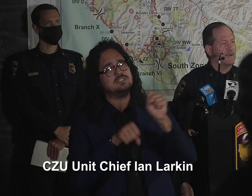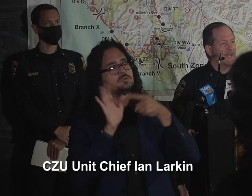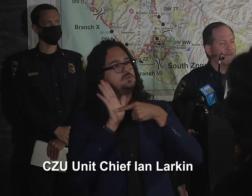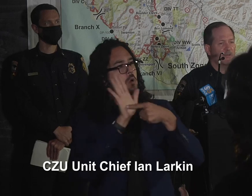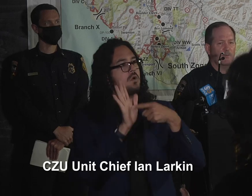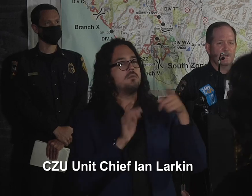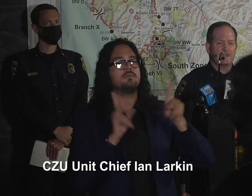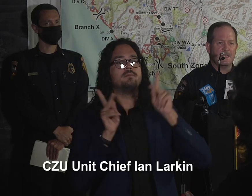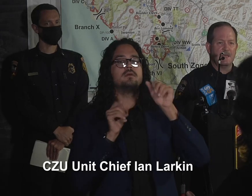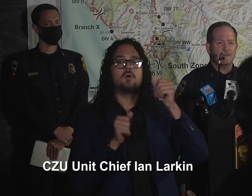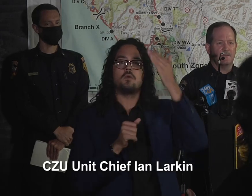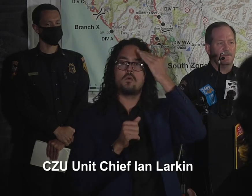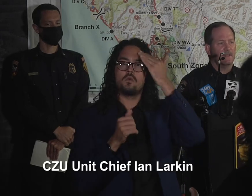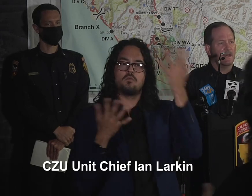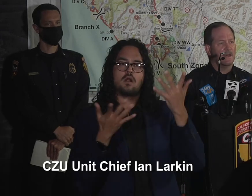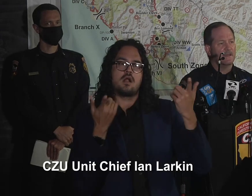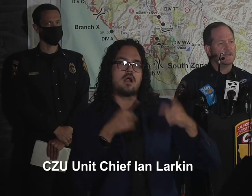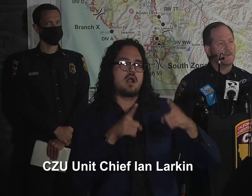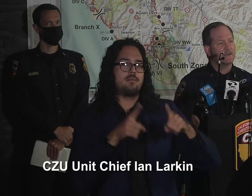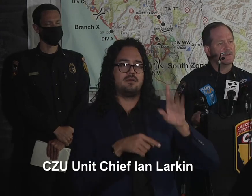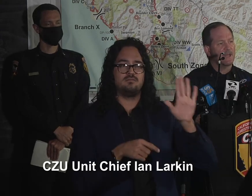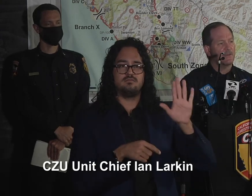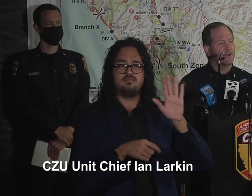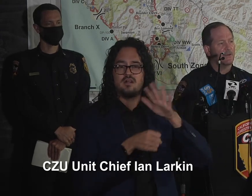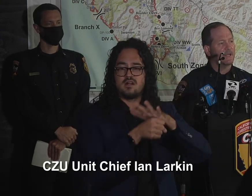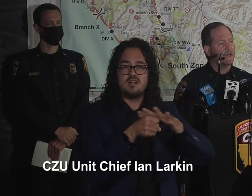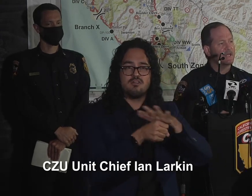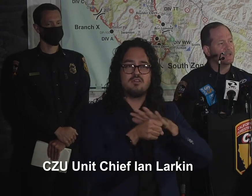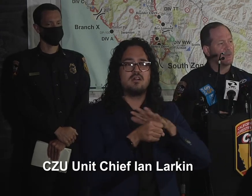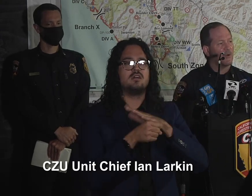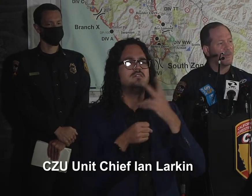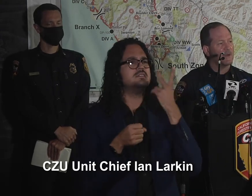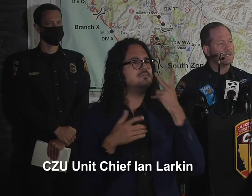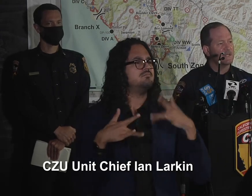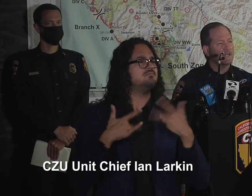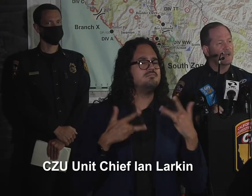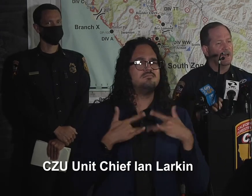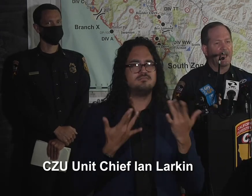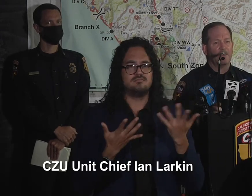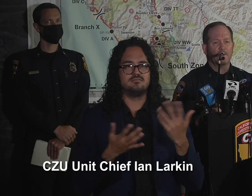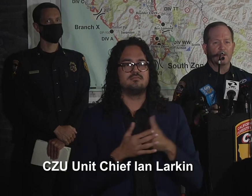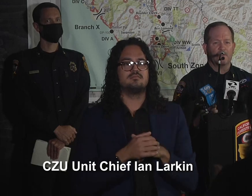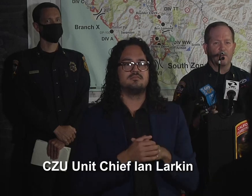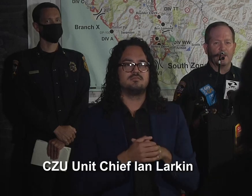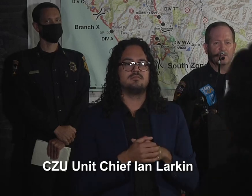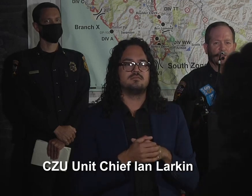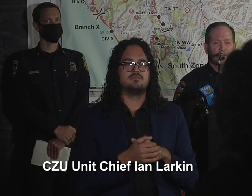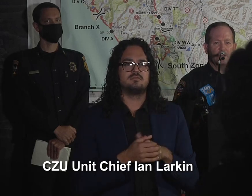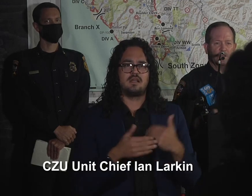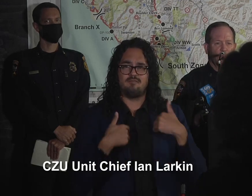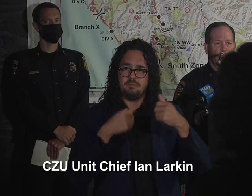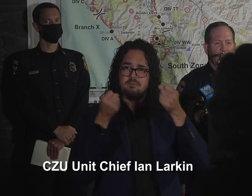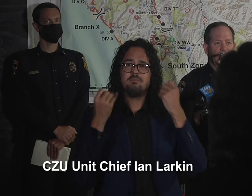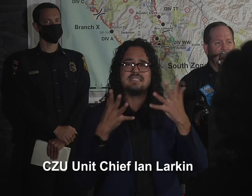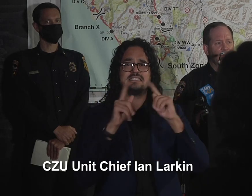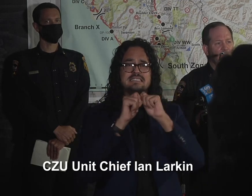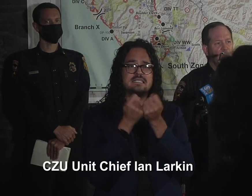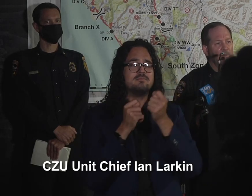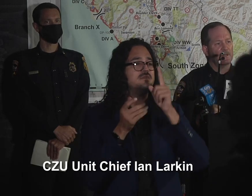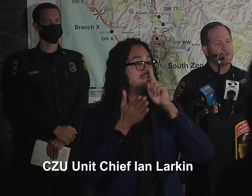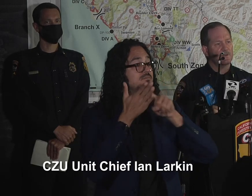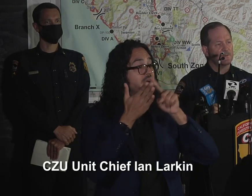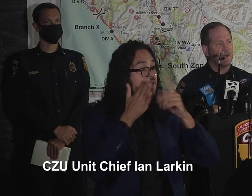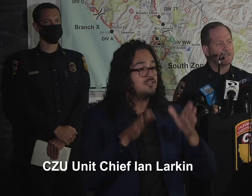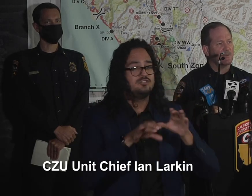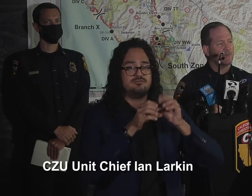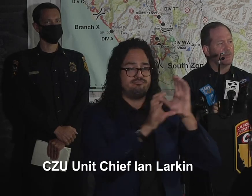We currently have numerous teams of inspectors out there looking at each of the properties gathering information so that we can get that out to